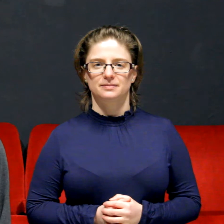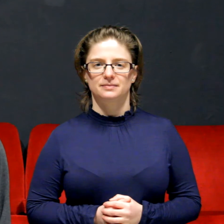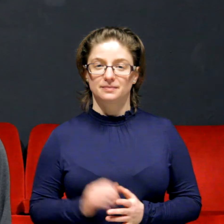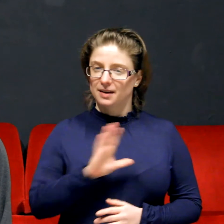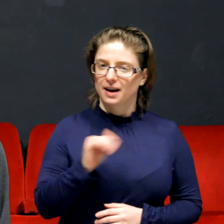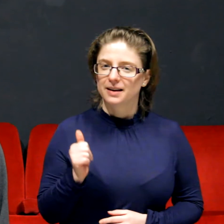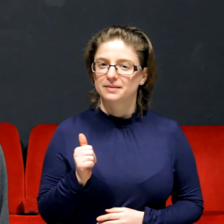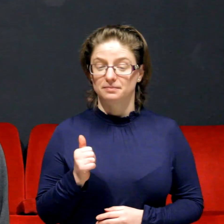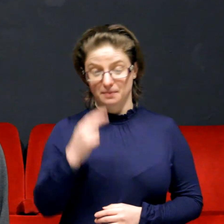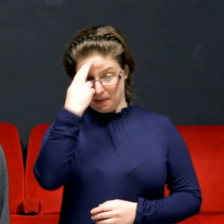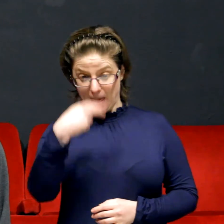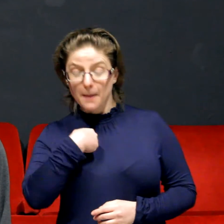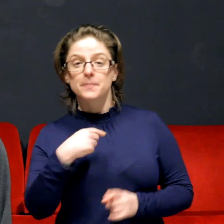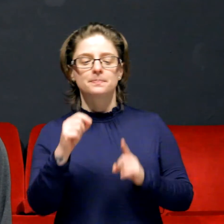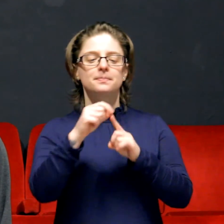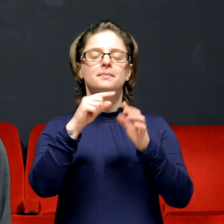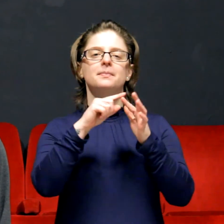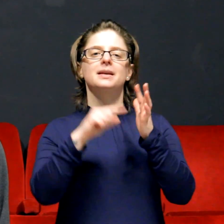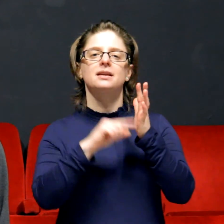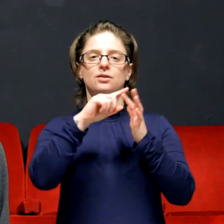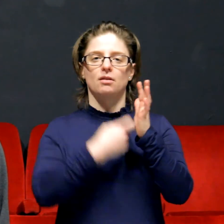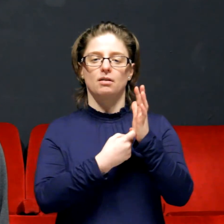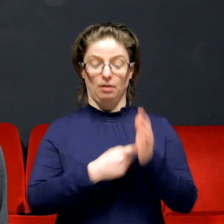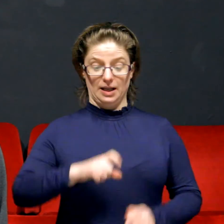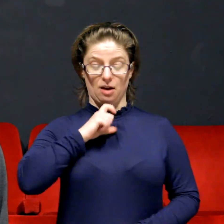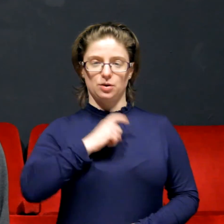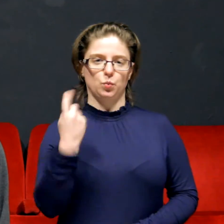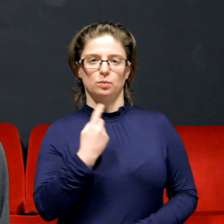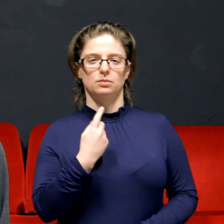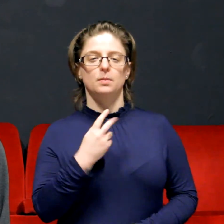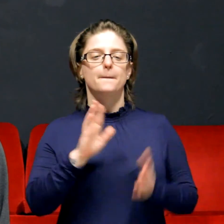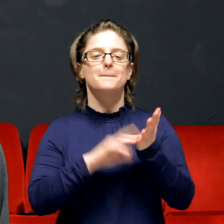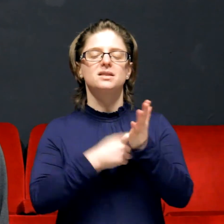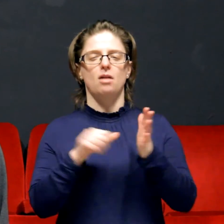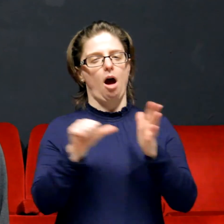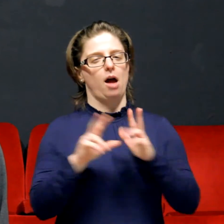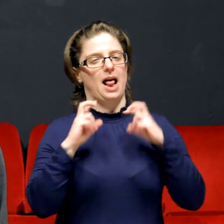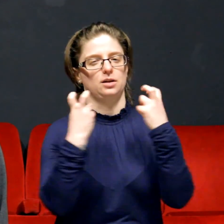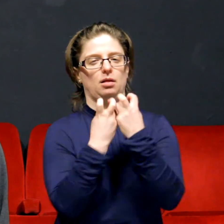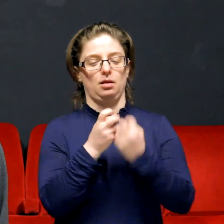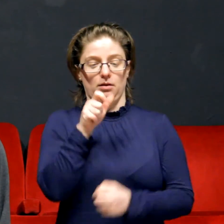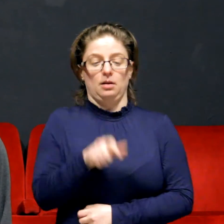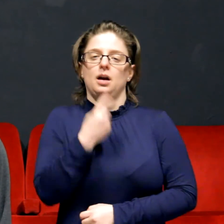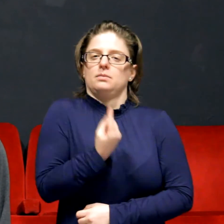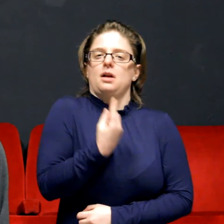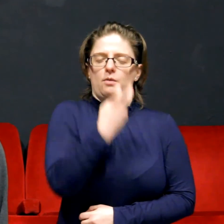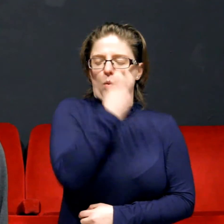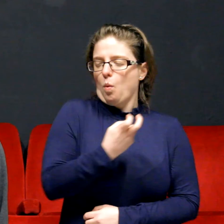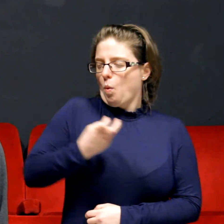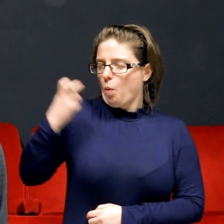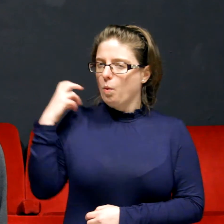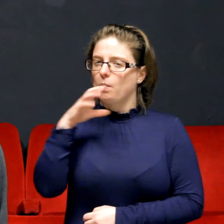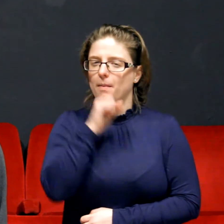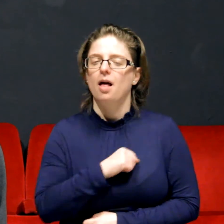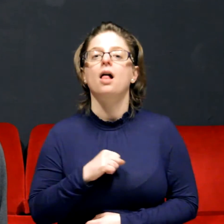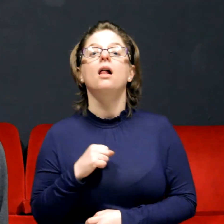Hi, I'm Peter Schofield and I'm playing Mr Hardcastle. Now he's an old-fashioned country squire